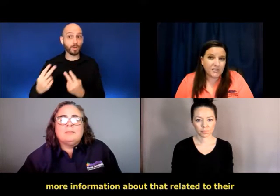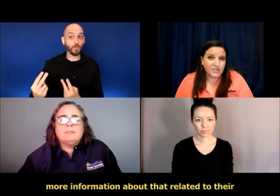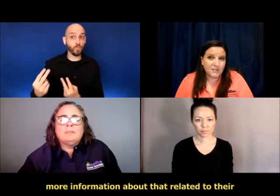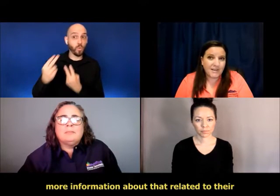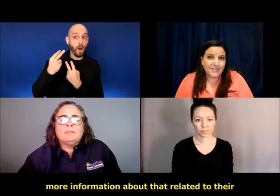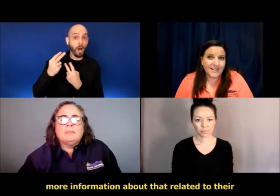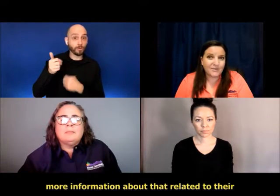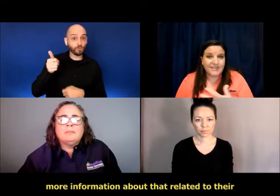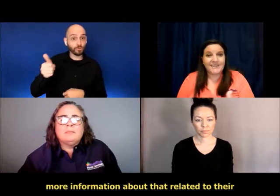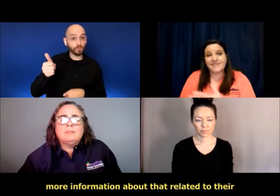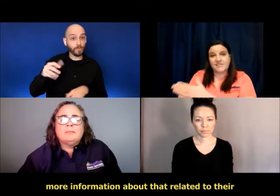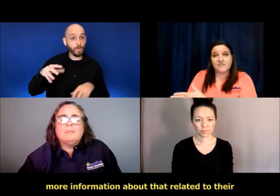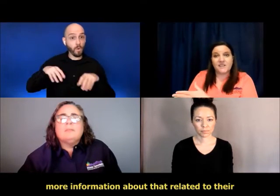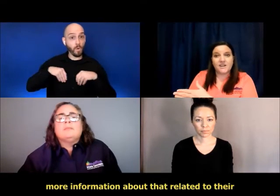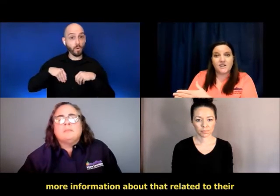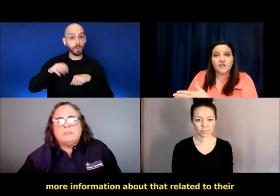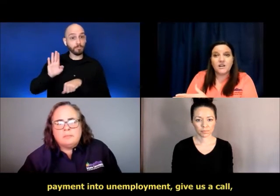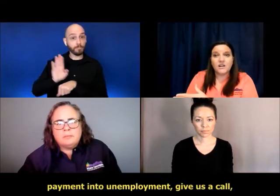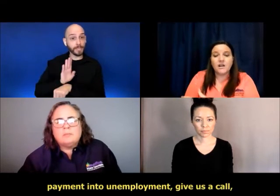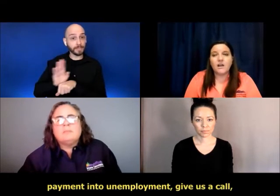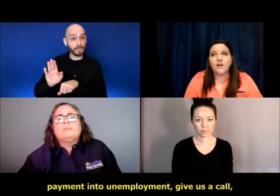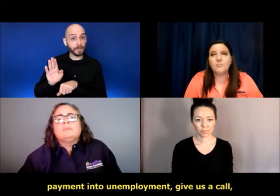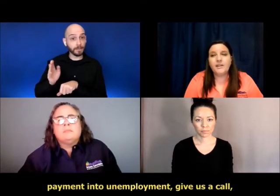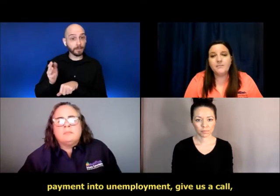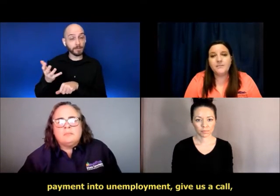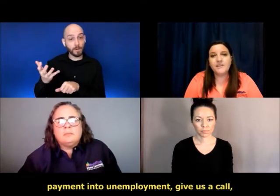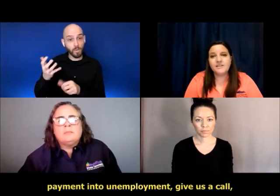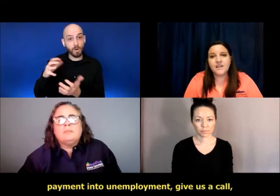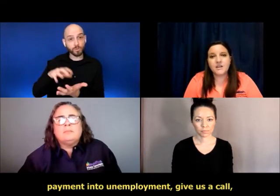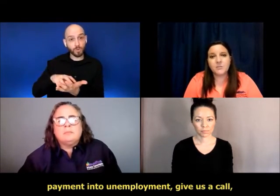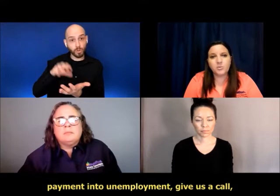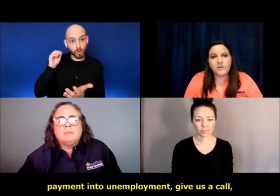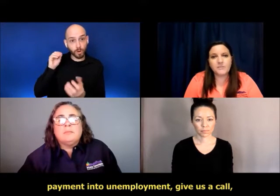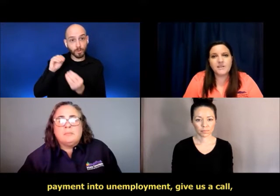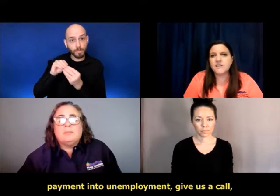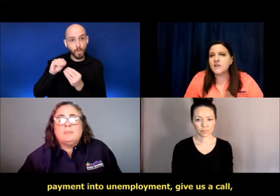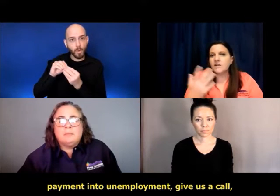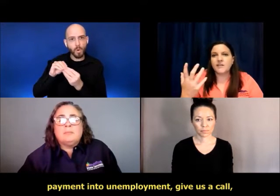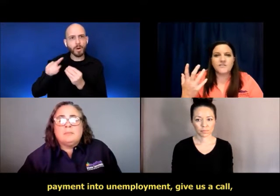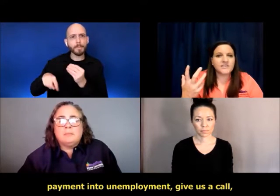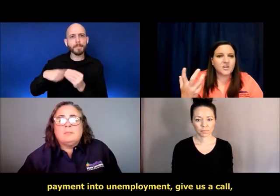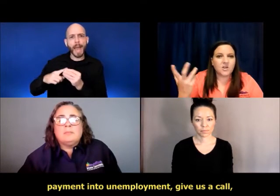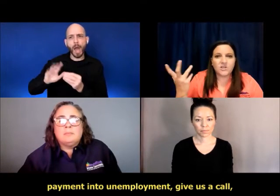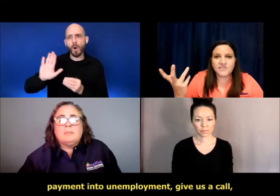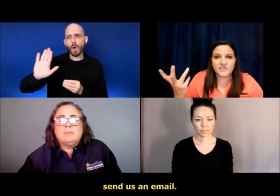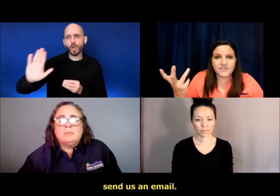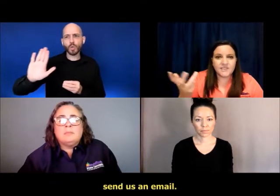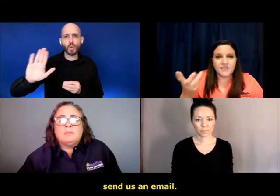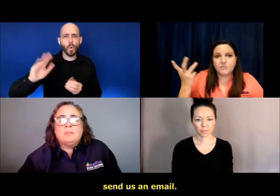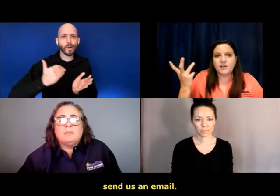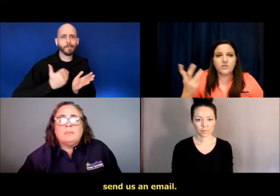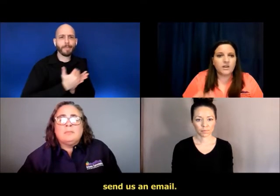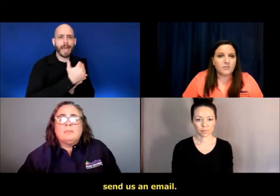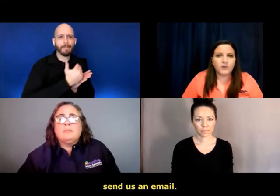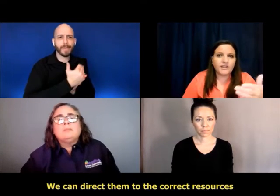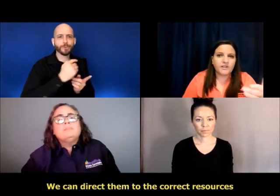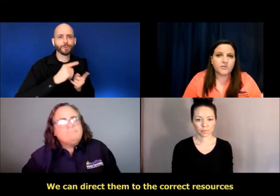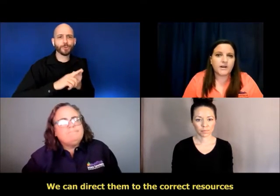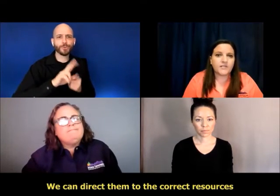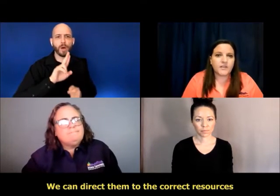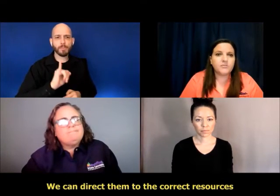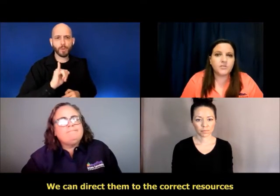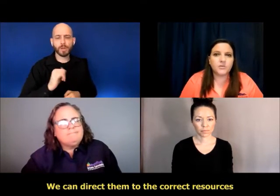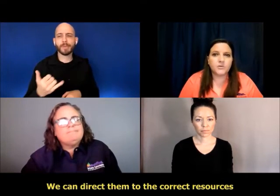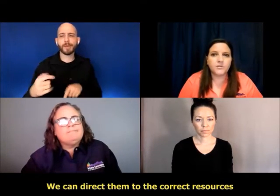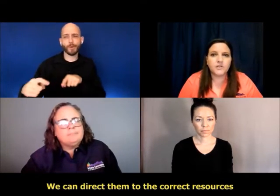more information about that related to their, um, payment into unemployment, give us a call, send us an email. we